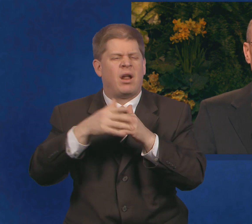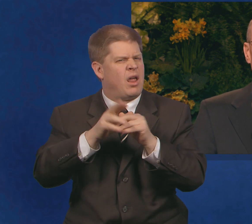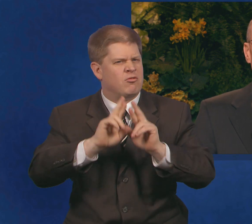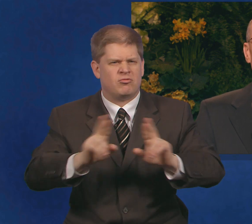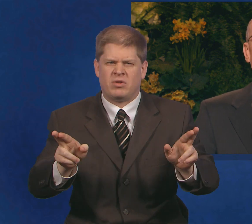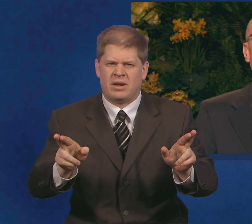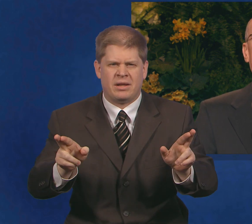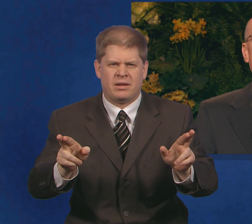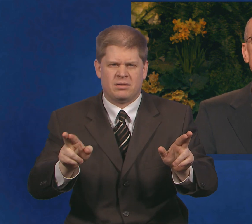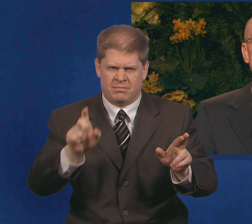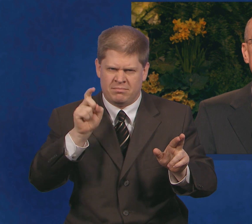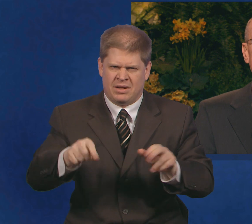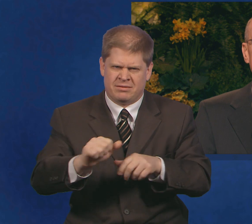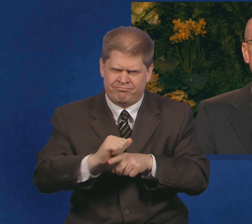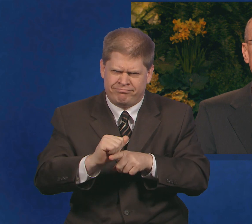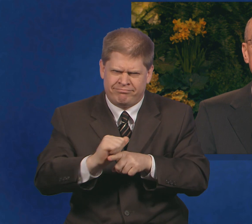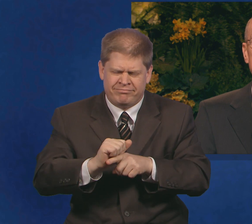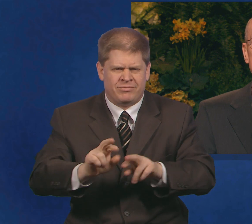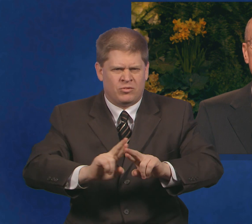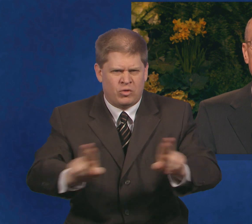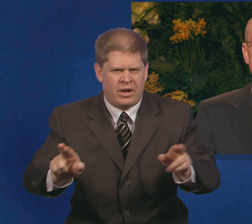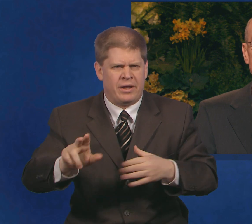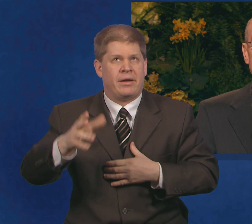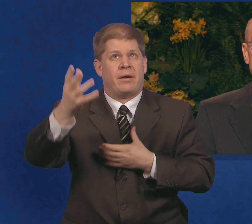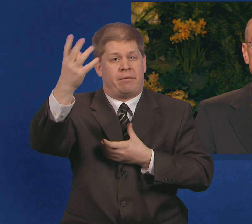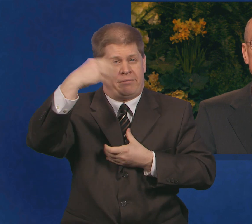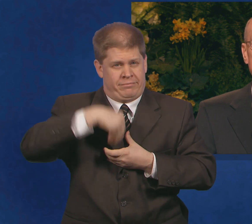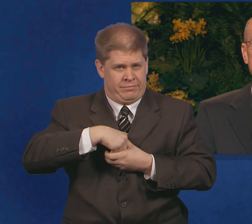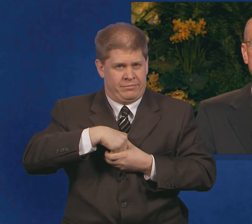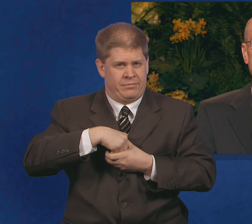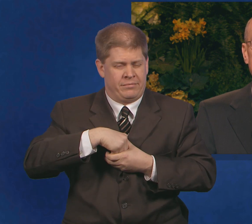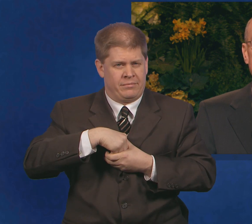temporarily the lives of the children of Heavenly Father.